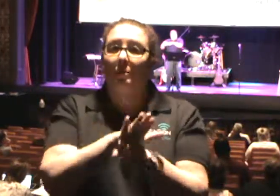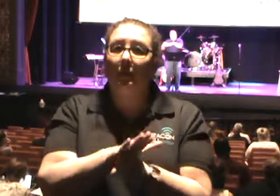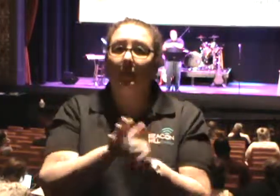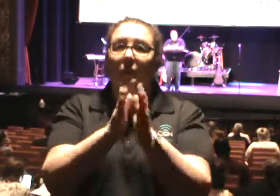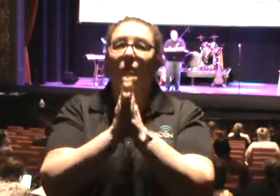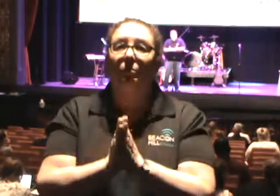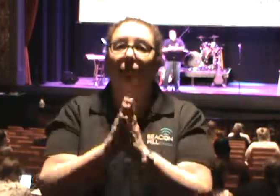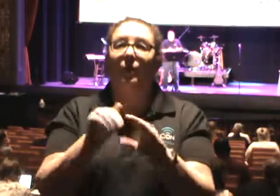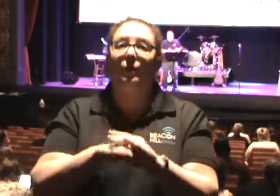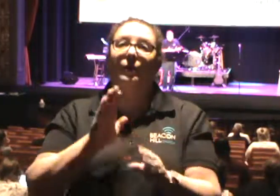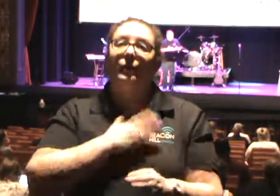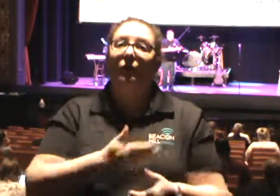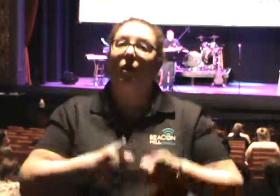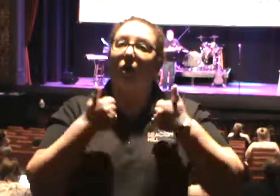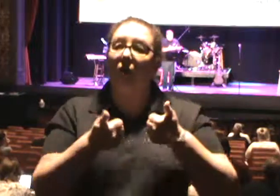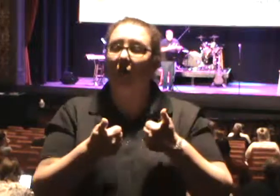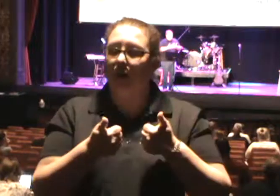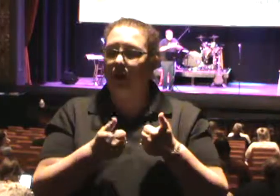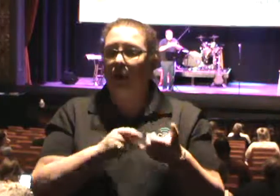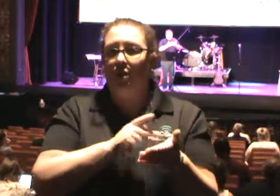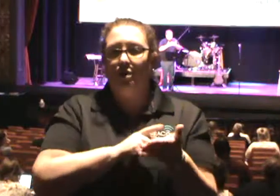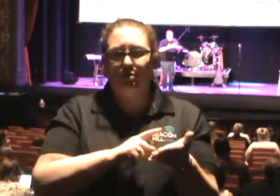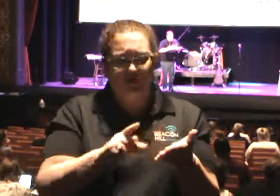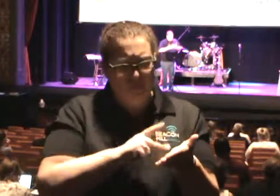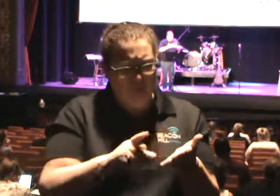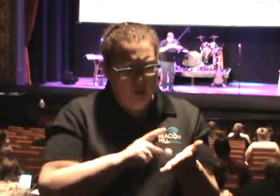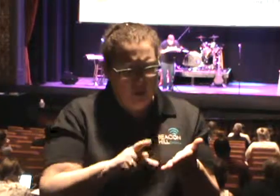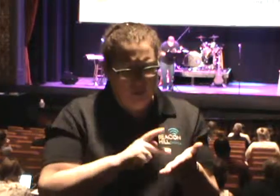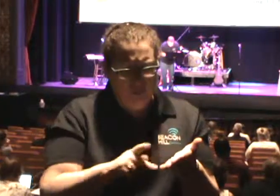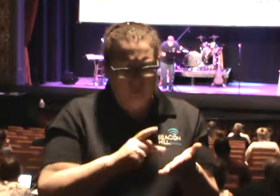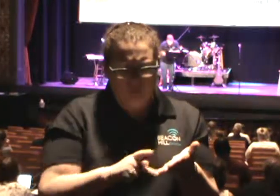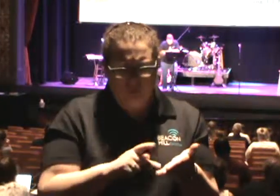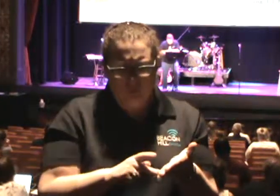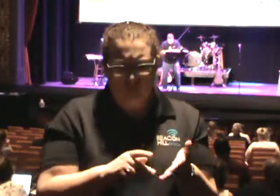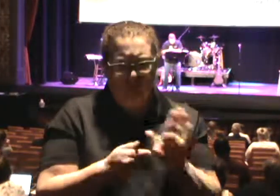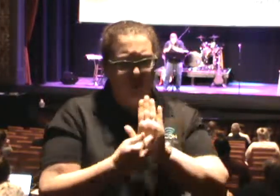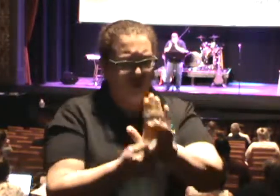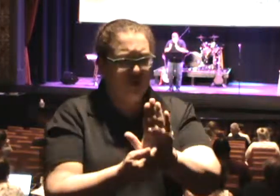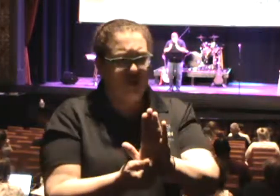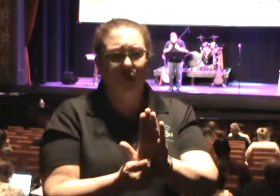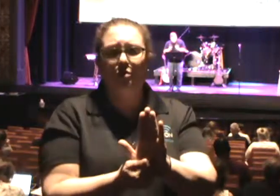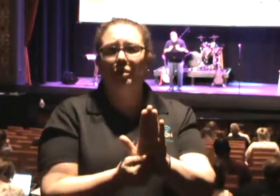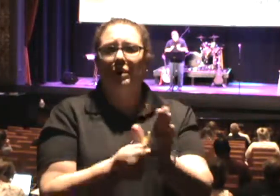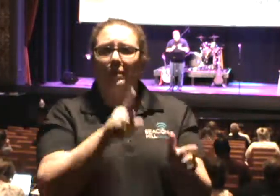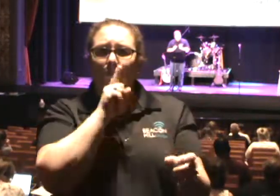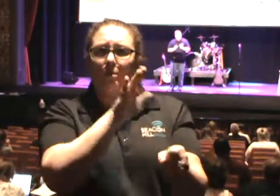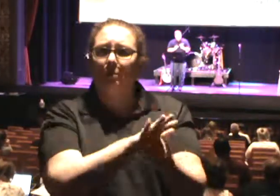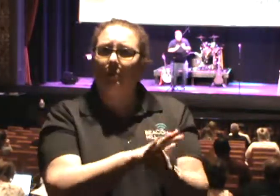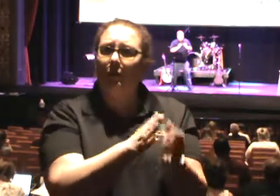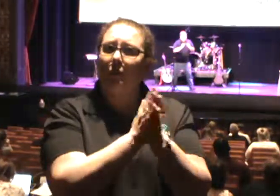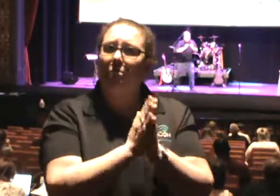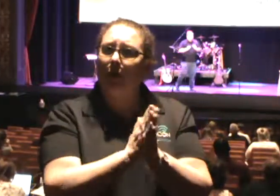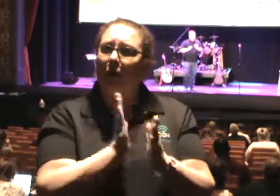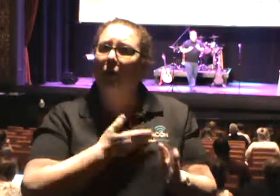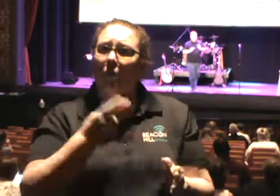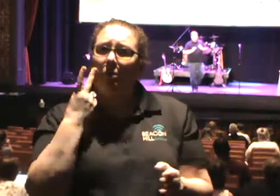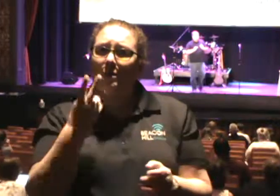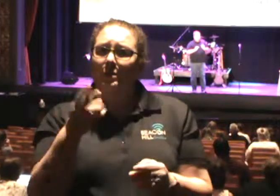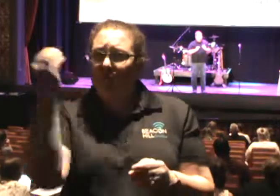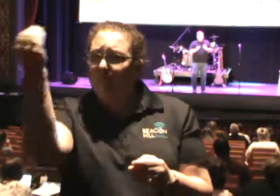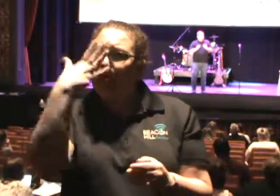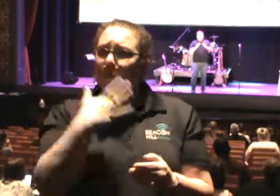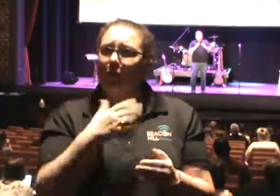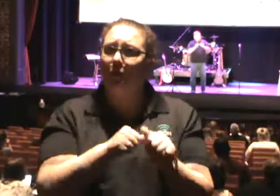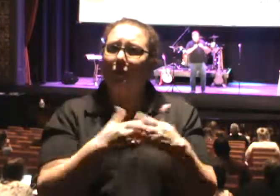after pouring into them, Paul shows them about the commitment to prayer. And we see some beautiful things here in this scripture.